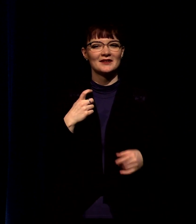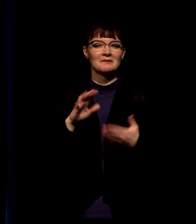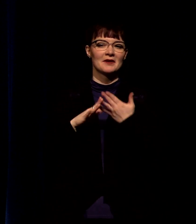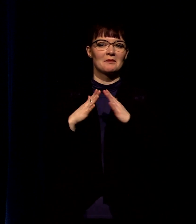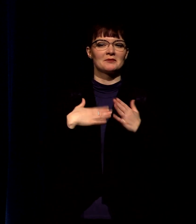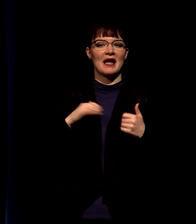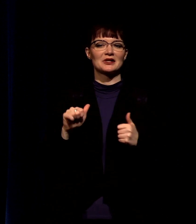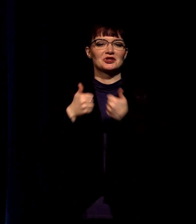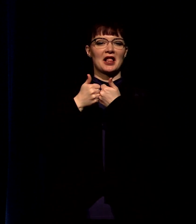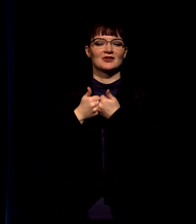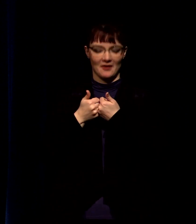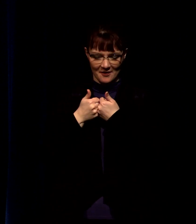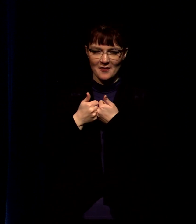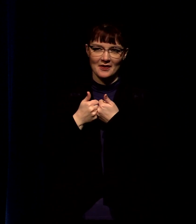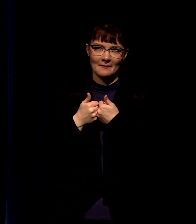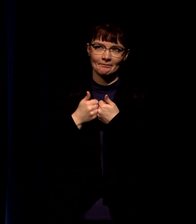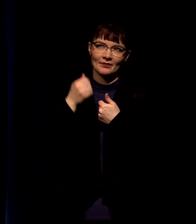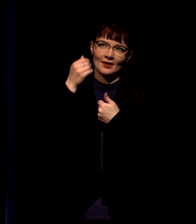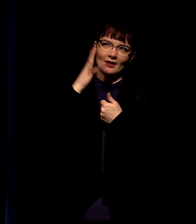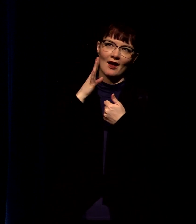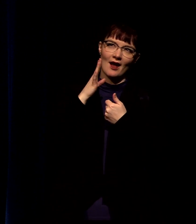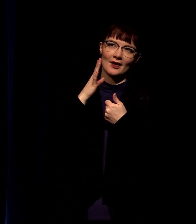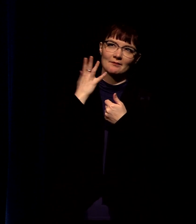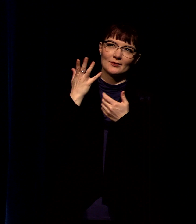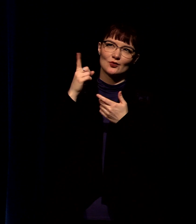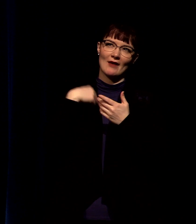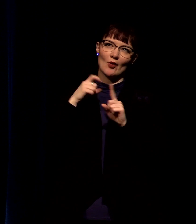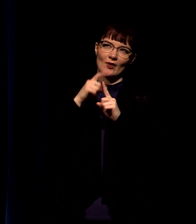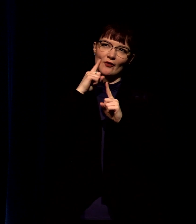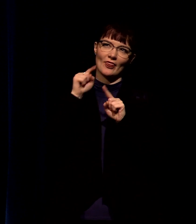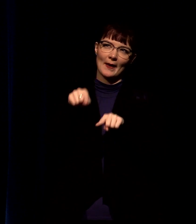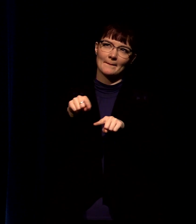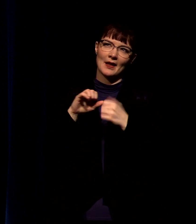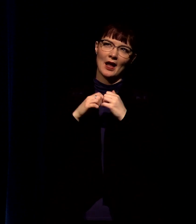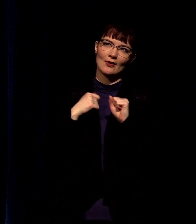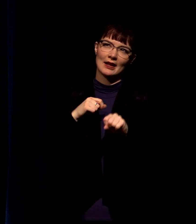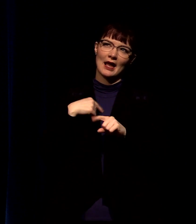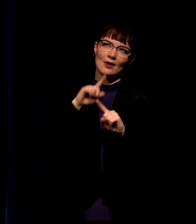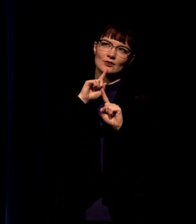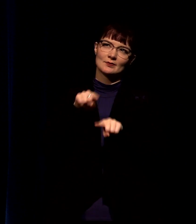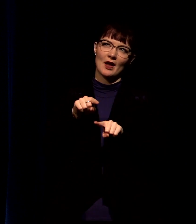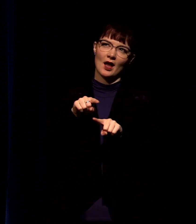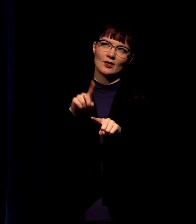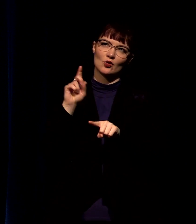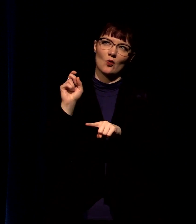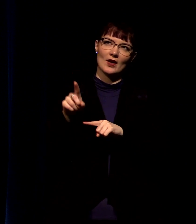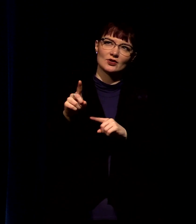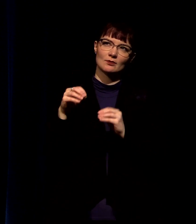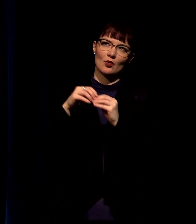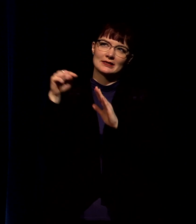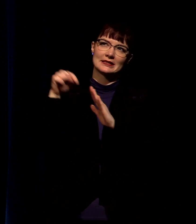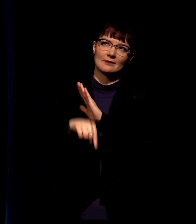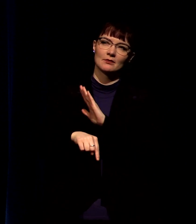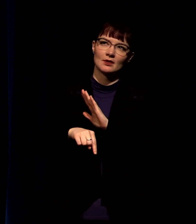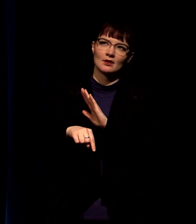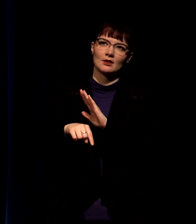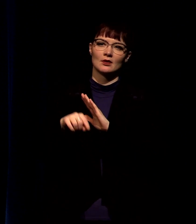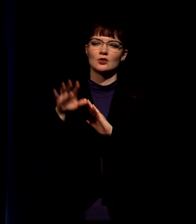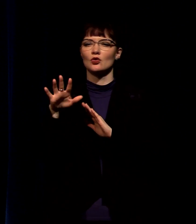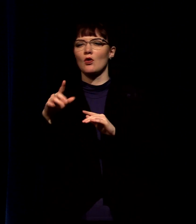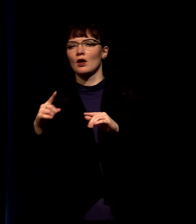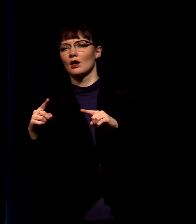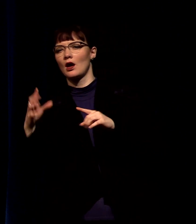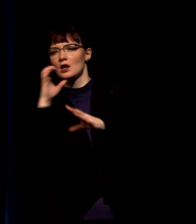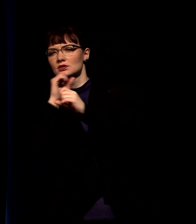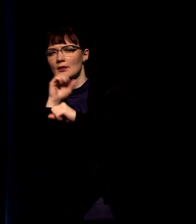challenge where you know what i think god might have a word for them and so i'm trying to respond to them with a question that goes deeper and actually looks at what is your underlying